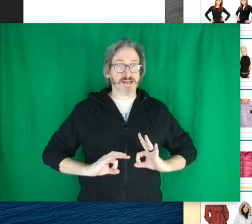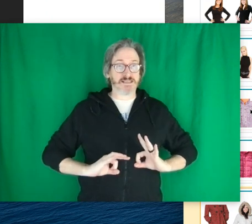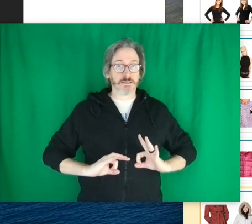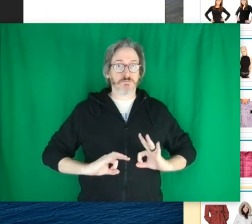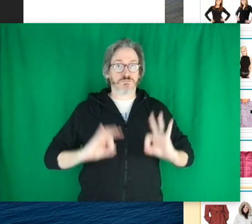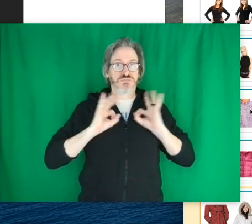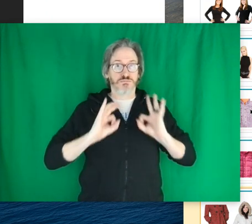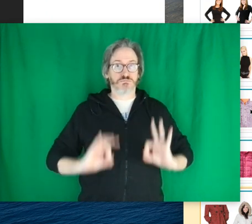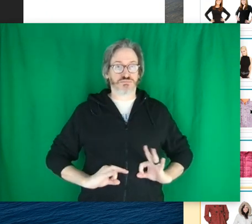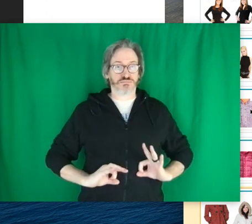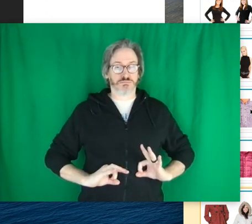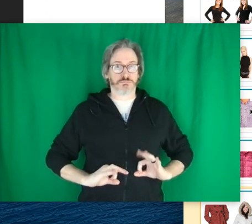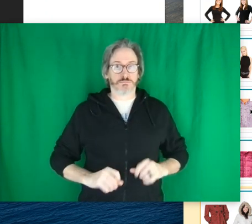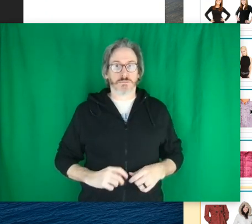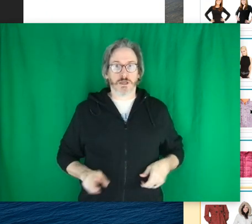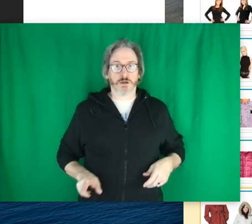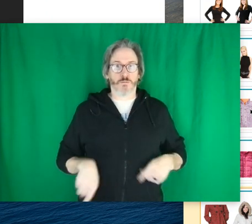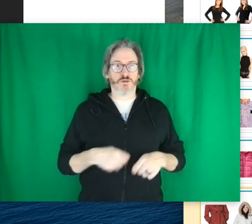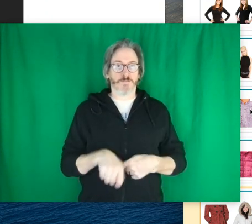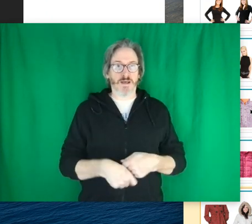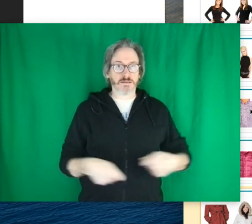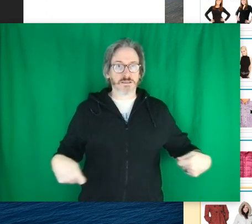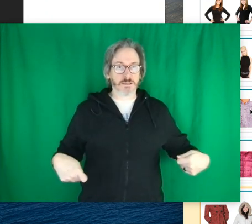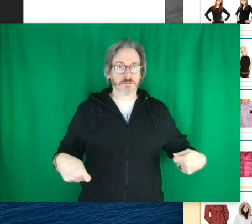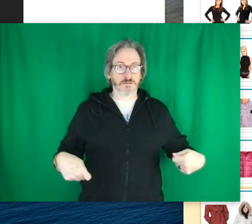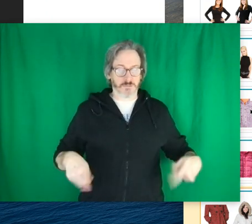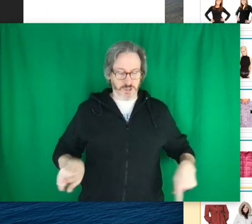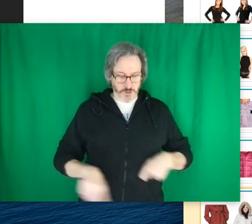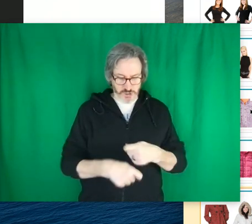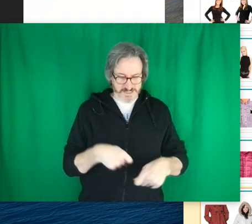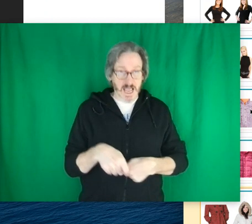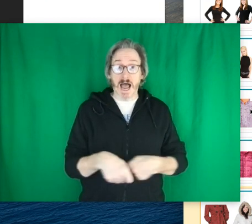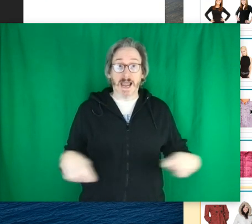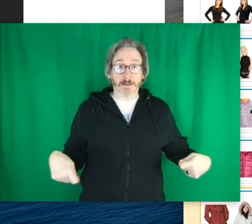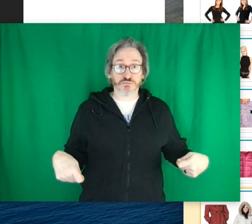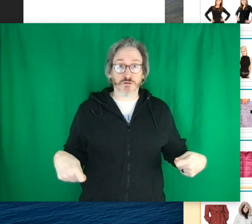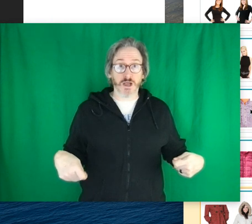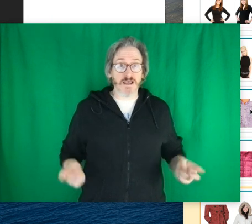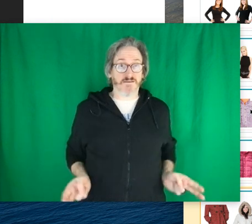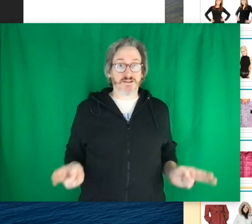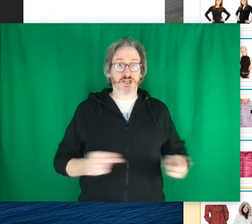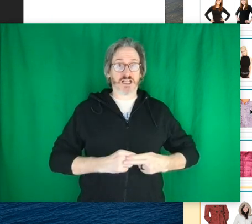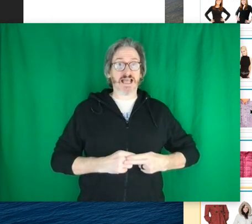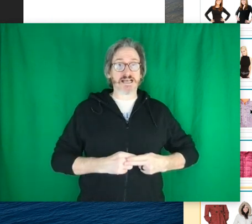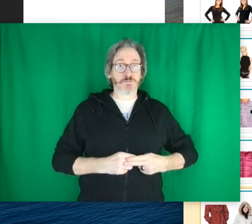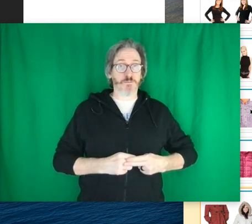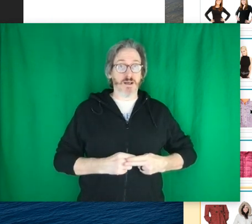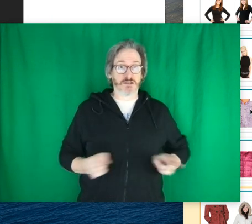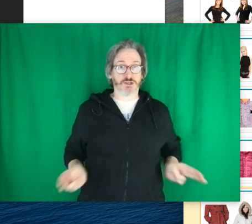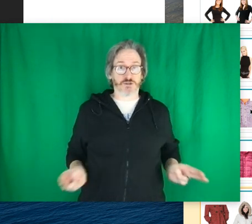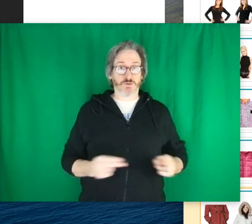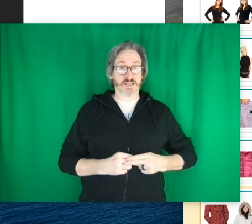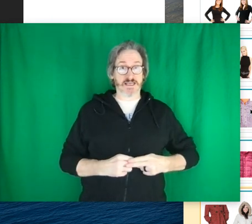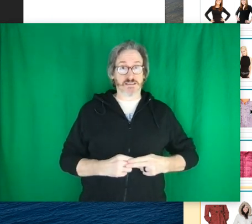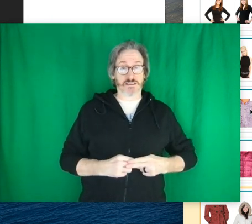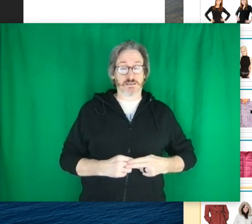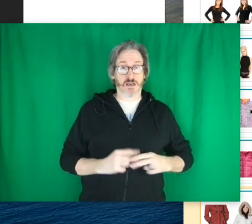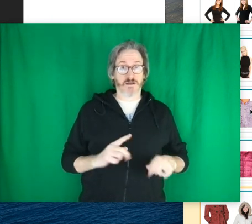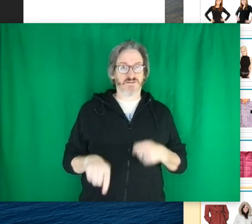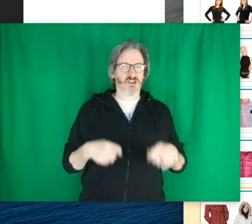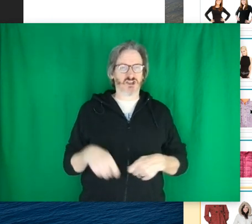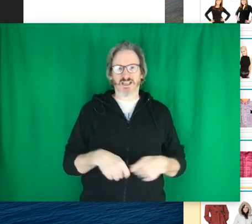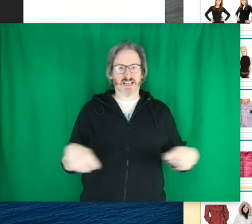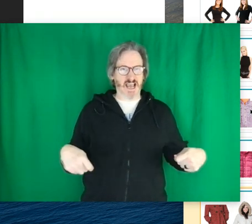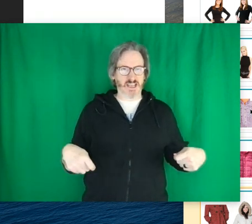Double-breasted with a belt, and you can just tie. If it's a clasp belt, you'll do this.